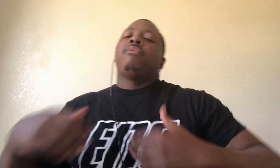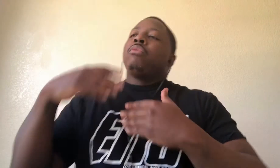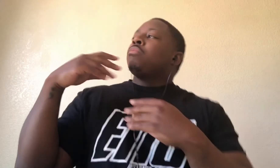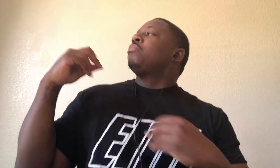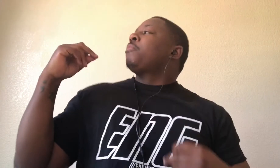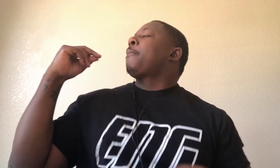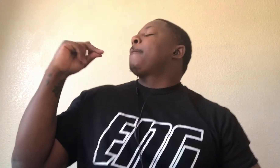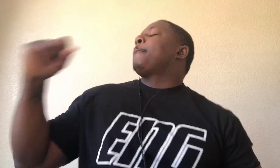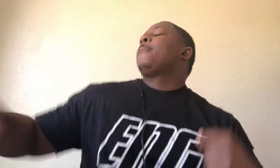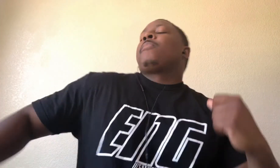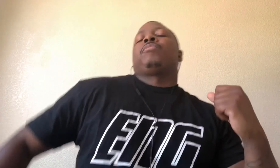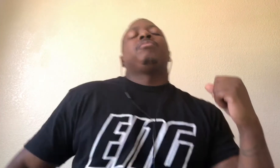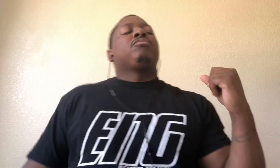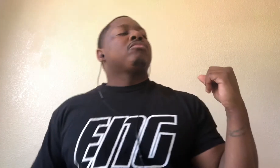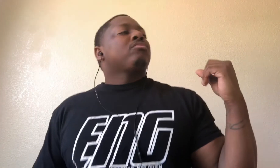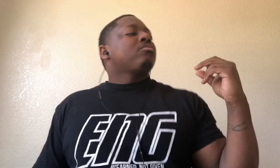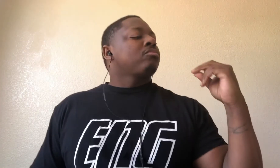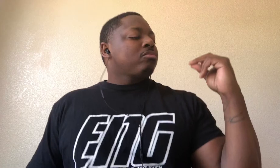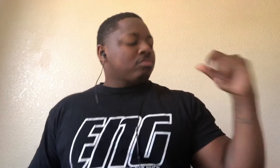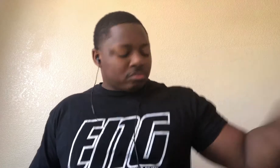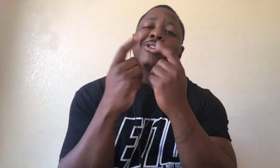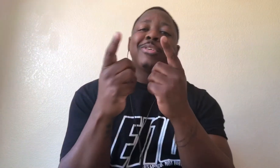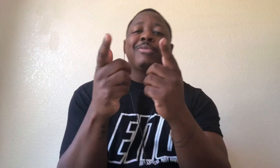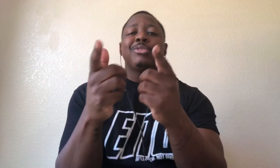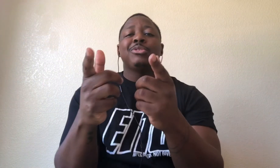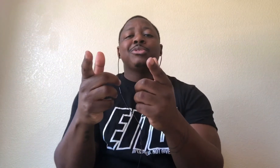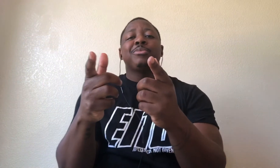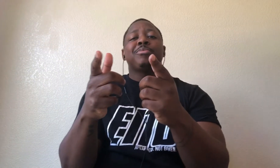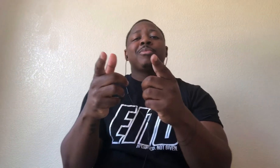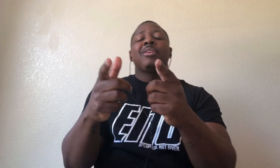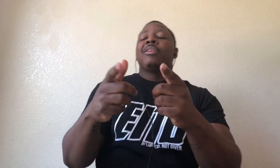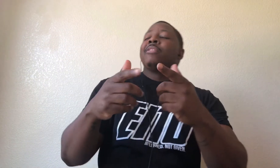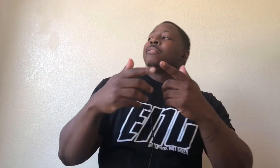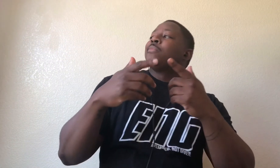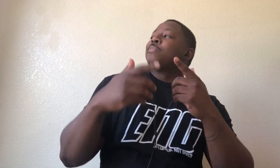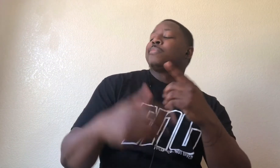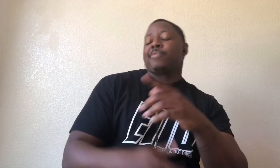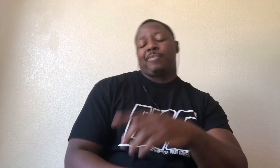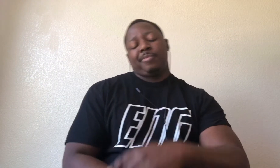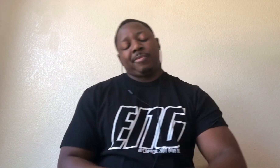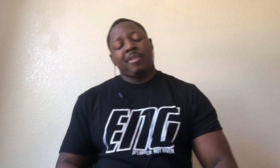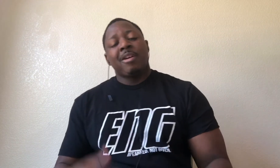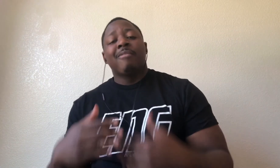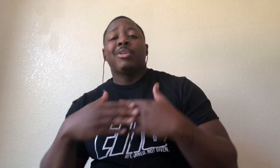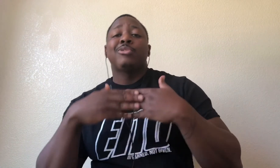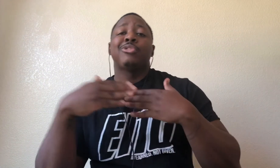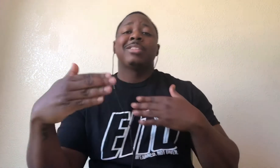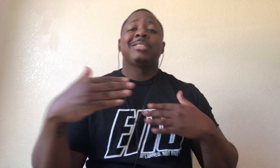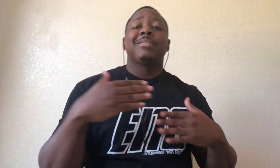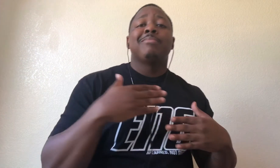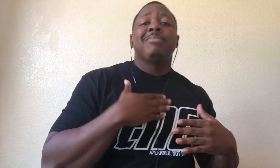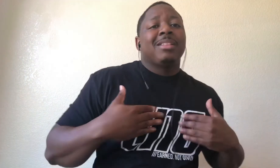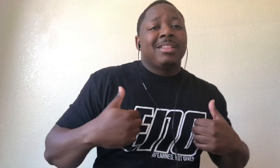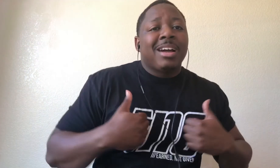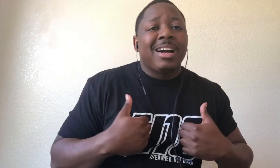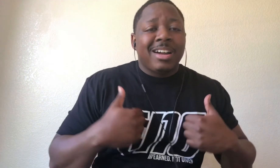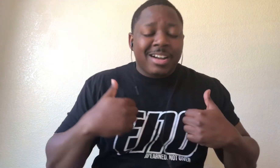your man Then I'll take care of you I can love you For the